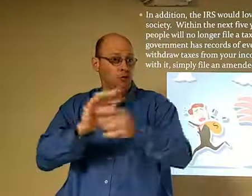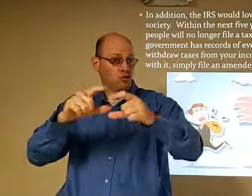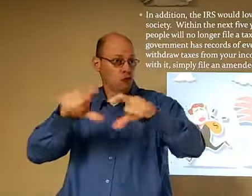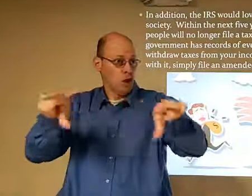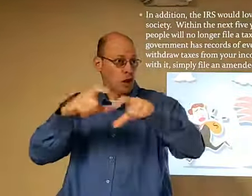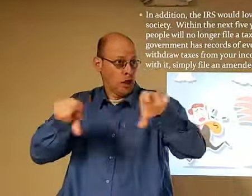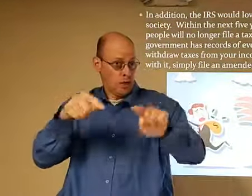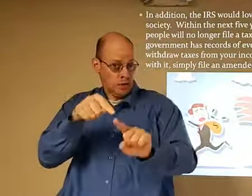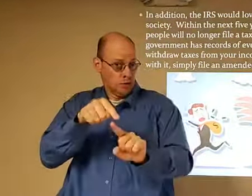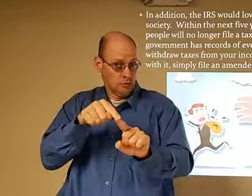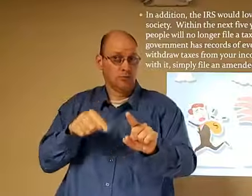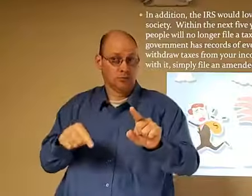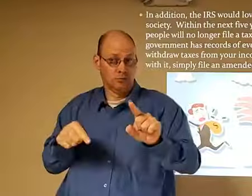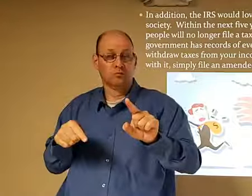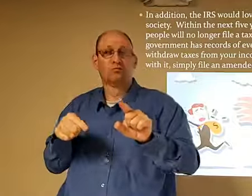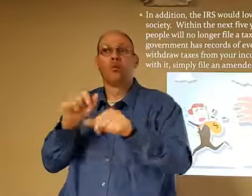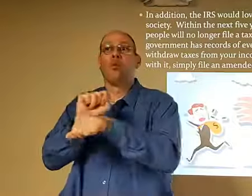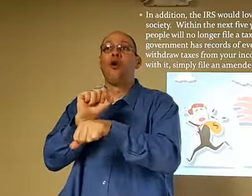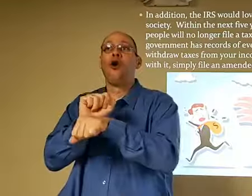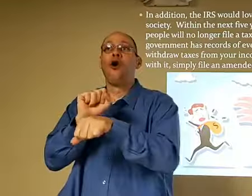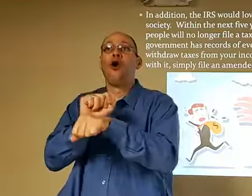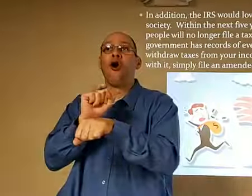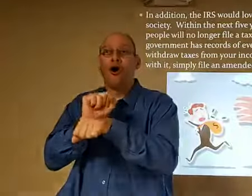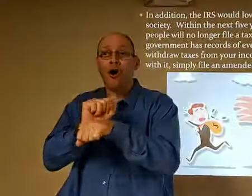So in the past, when you had a check deposited and so forth,